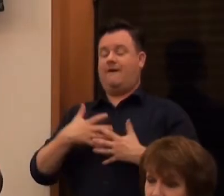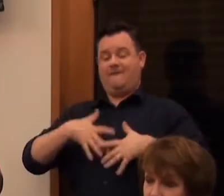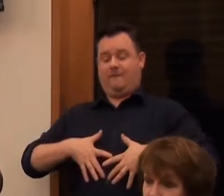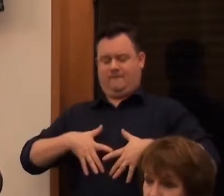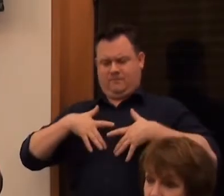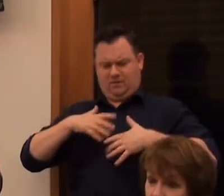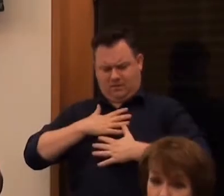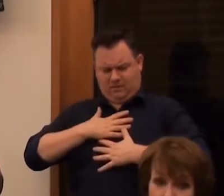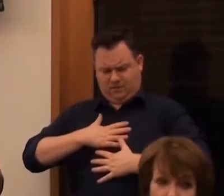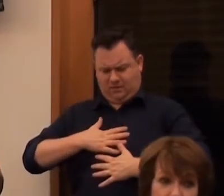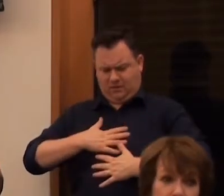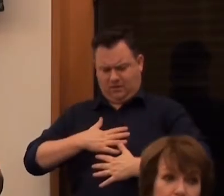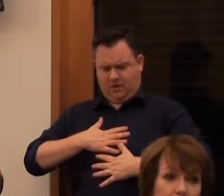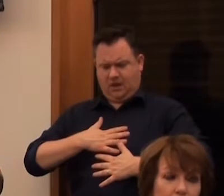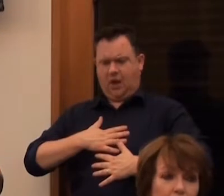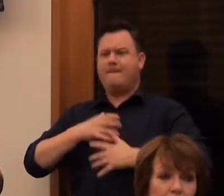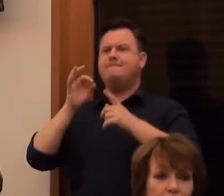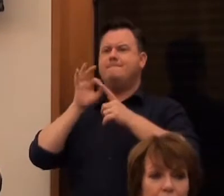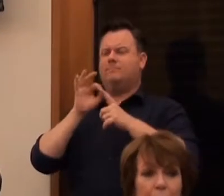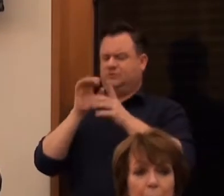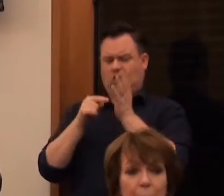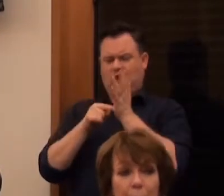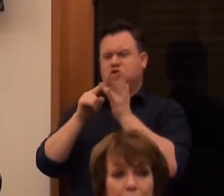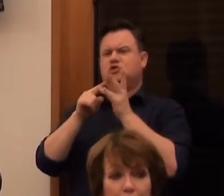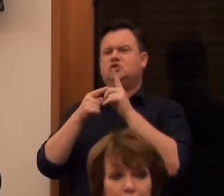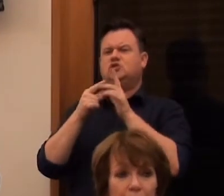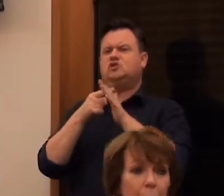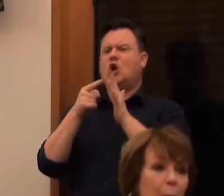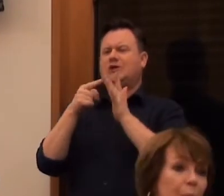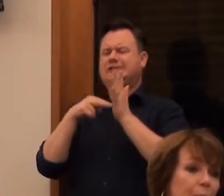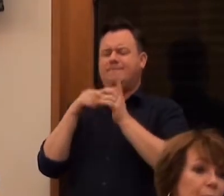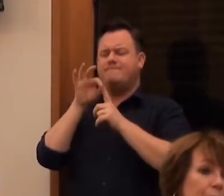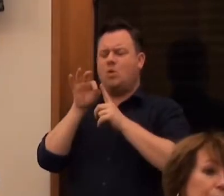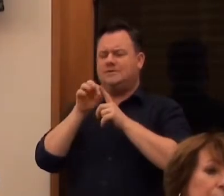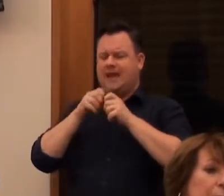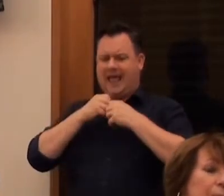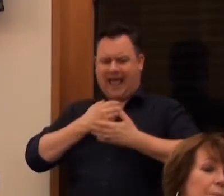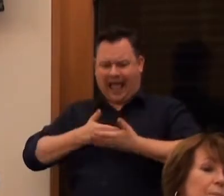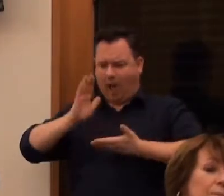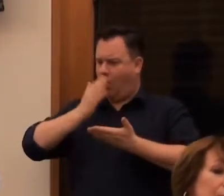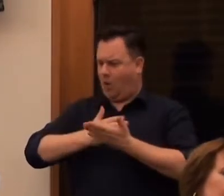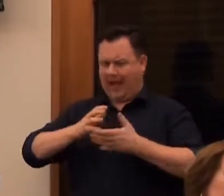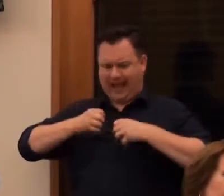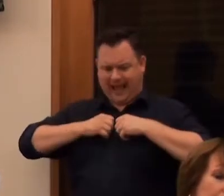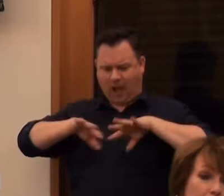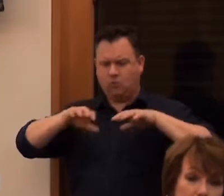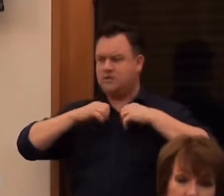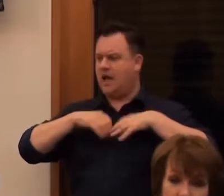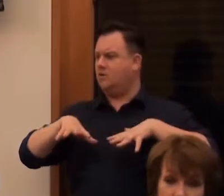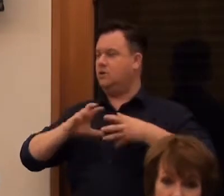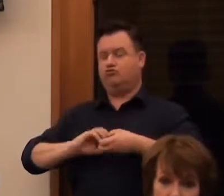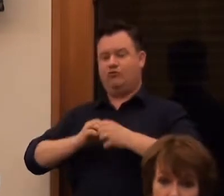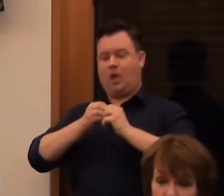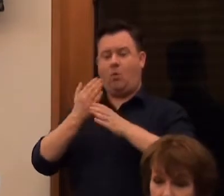feeling of like getting toxins out of you. And I made a series of works for a show to take away about that